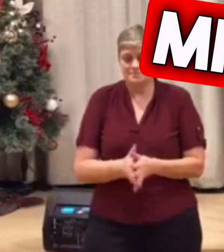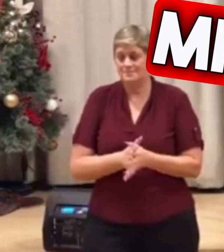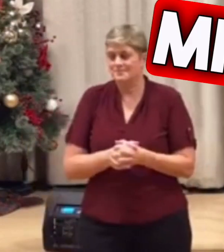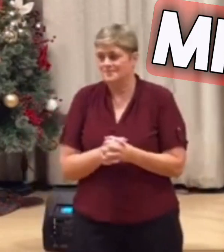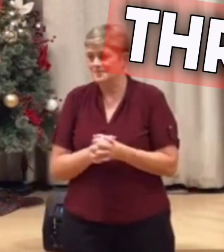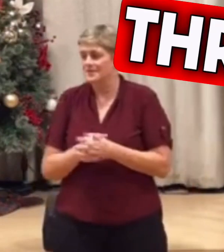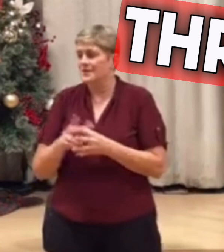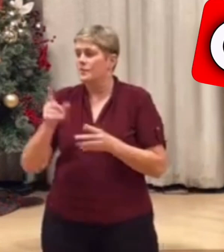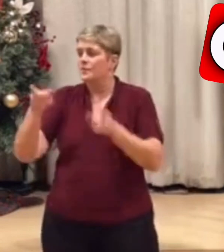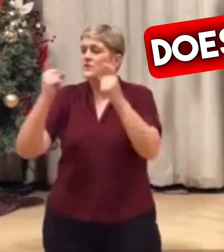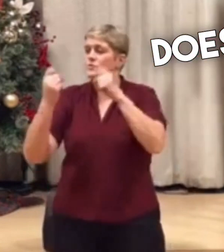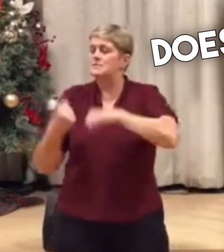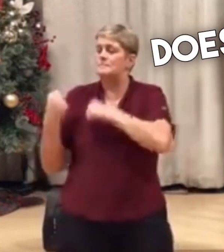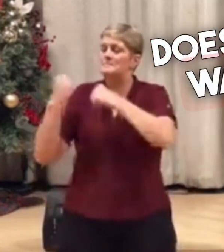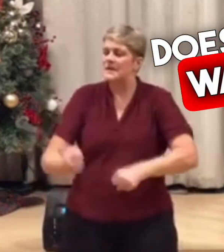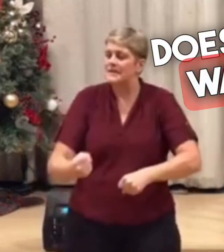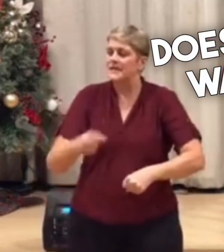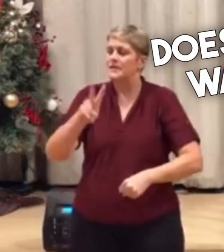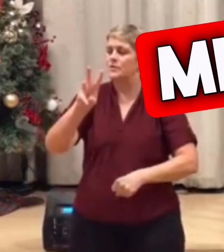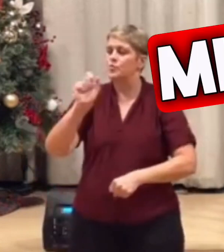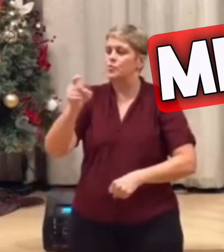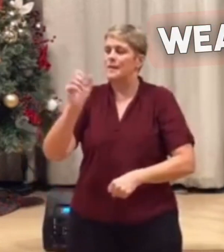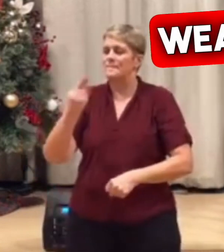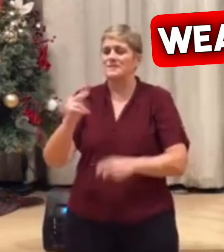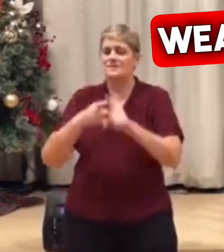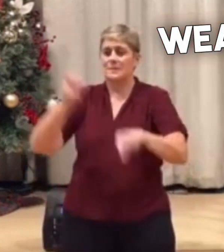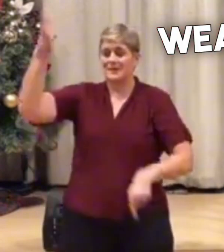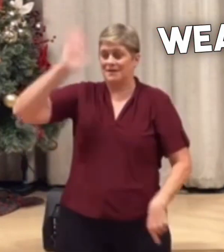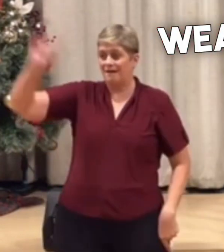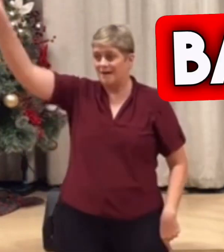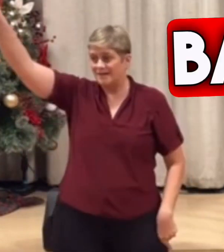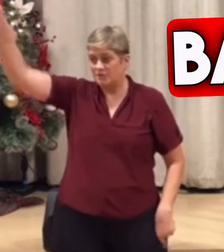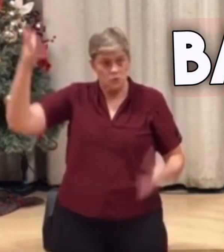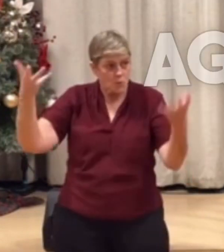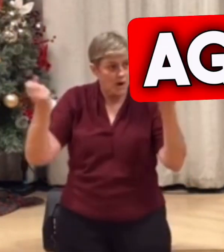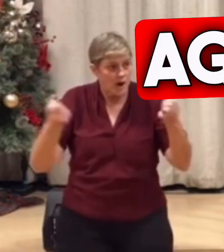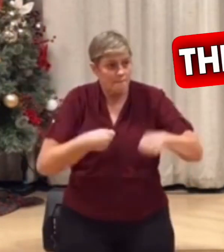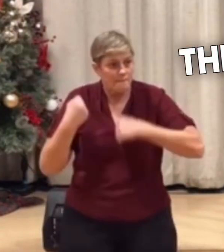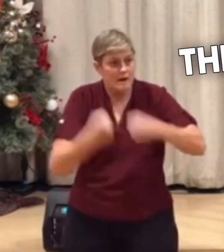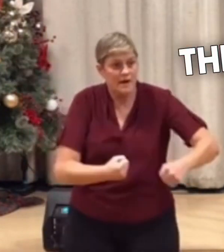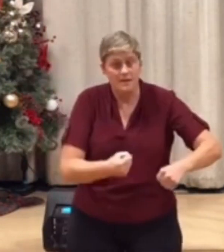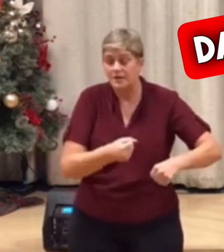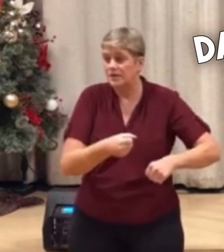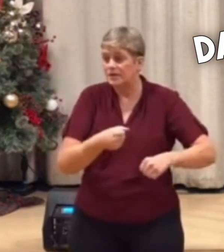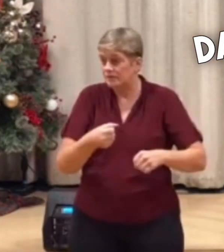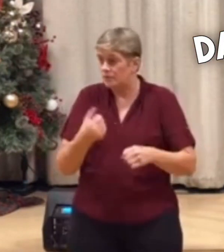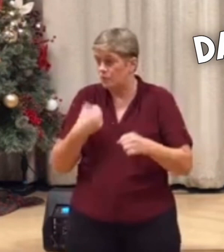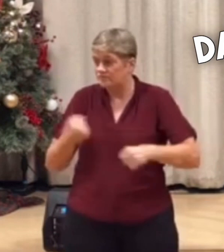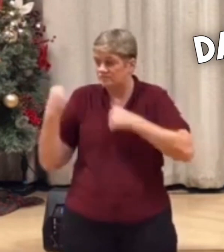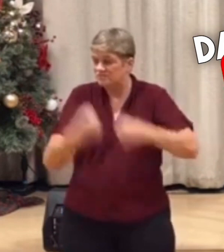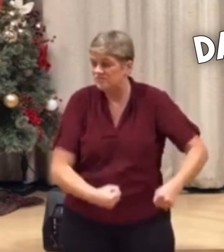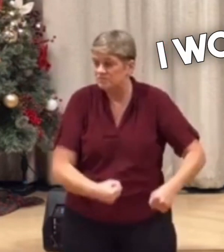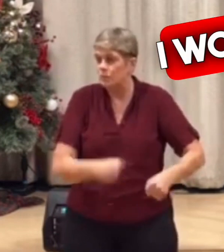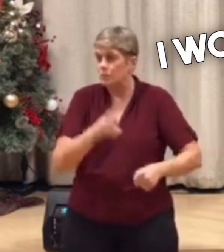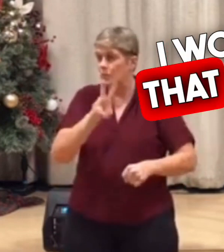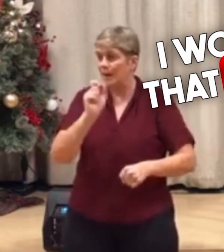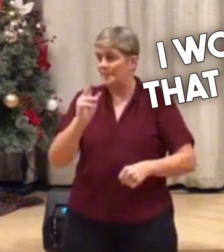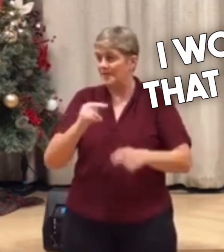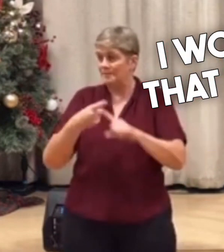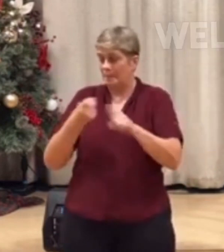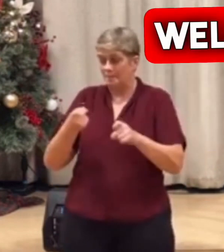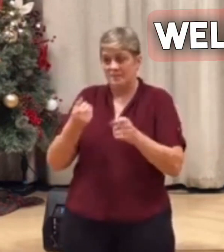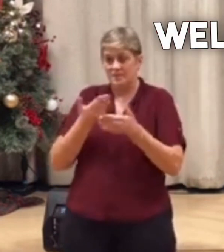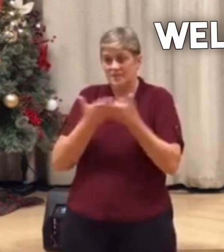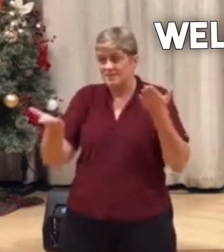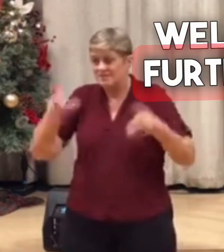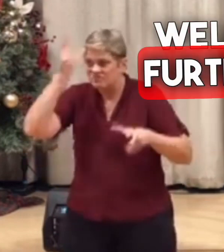They're mighty through God. Does anybody want some mighty weapons for the battle against the powers of darkness? Okay, I would think that you